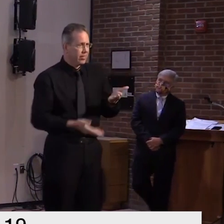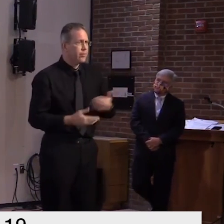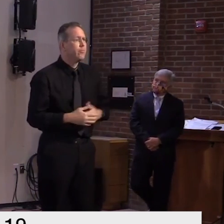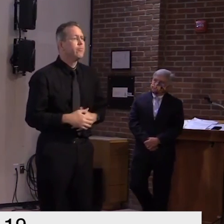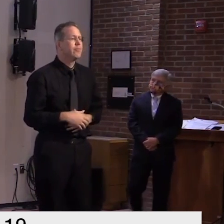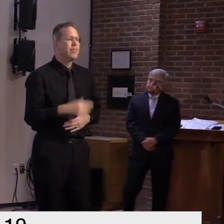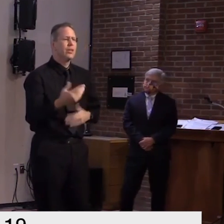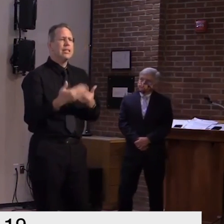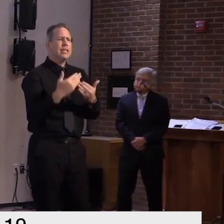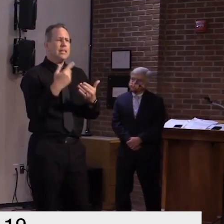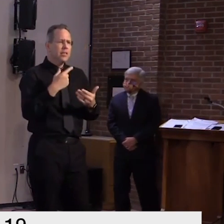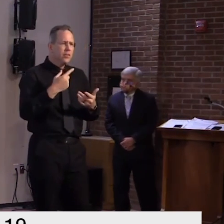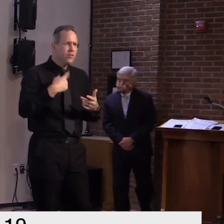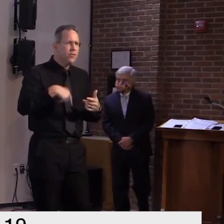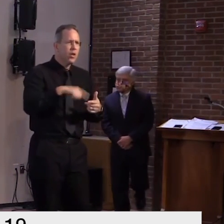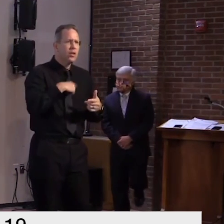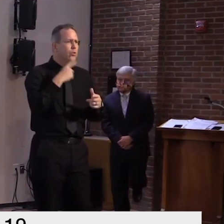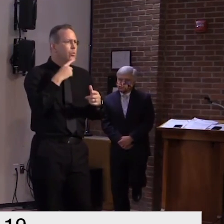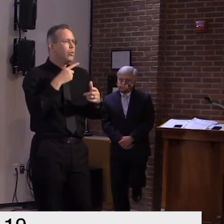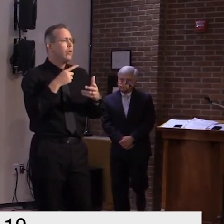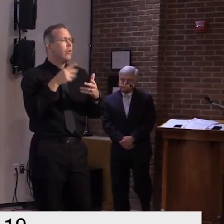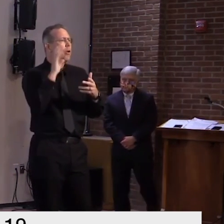but not from here hopefully